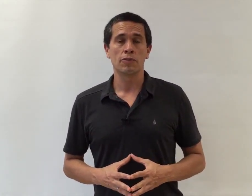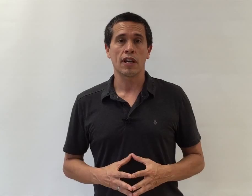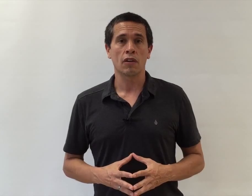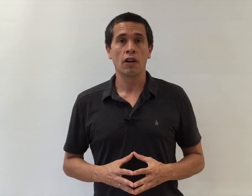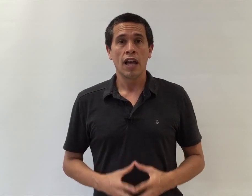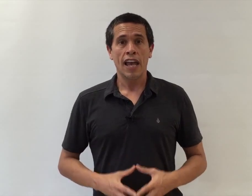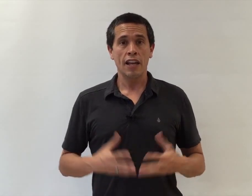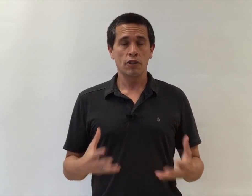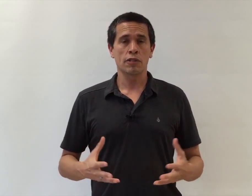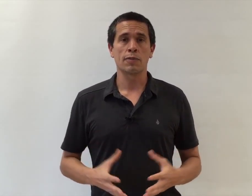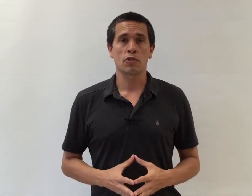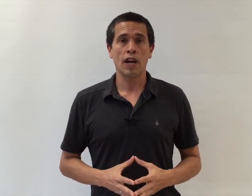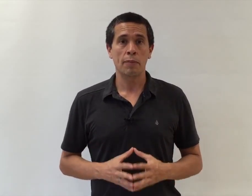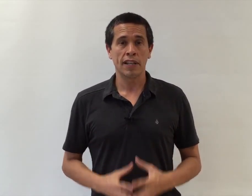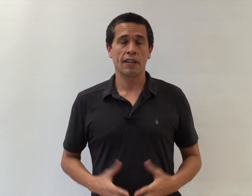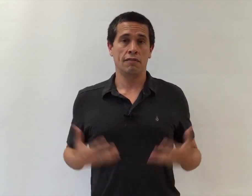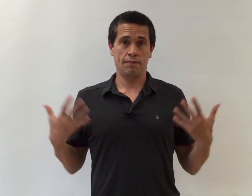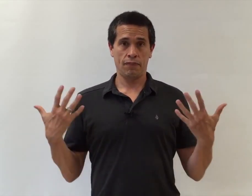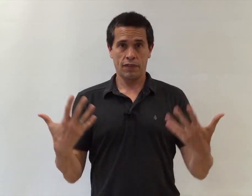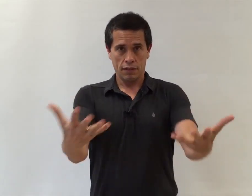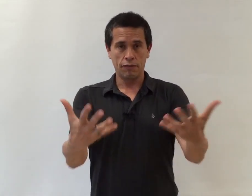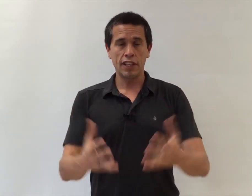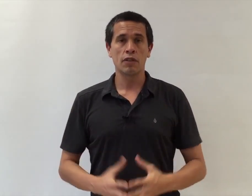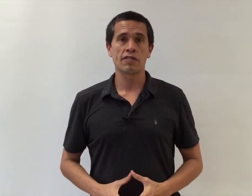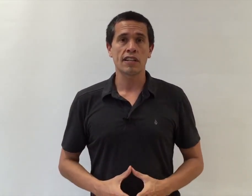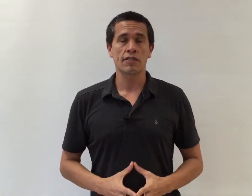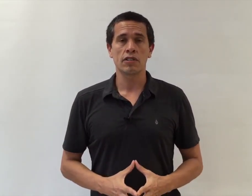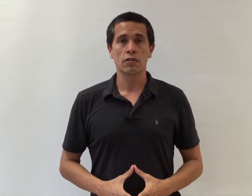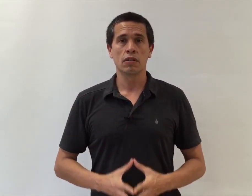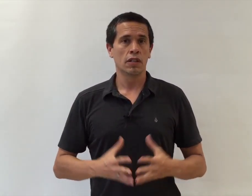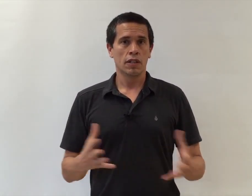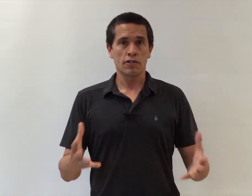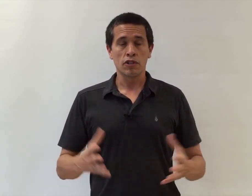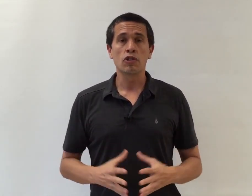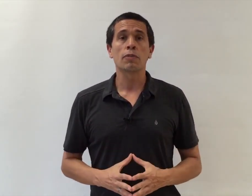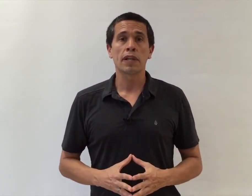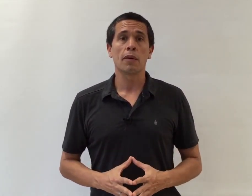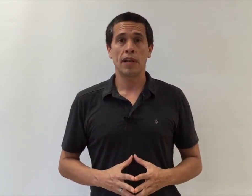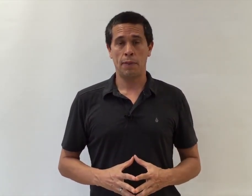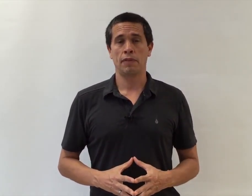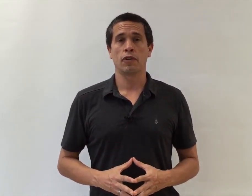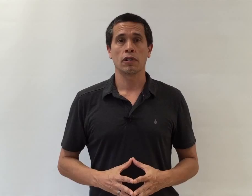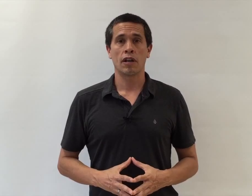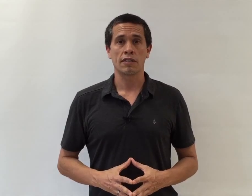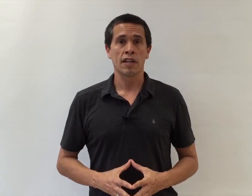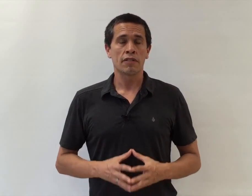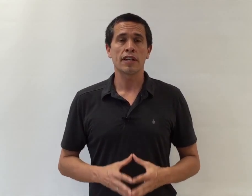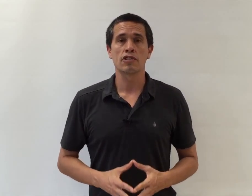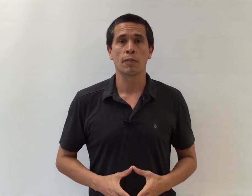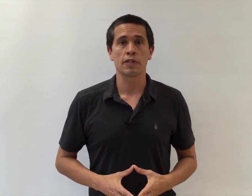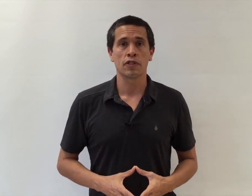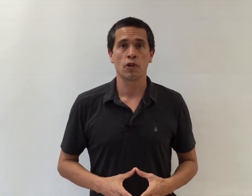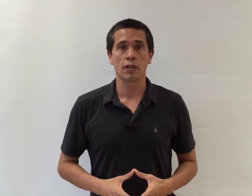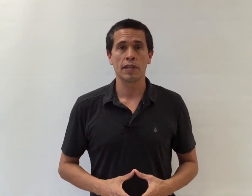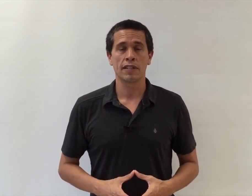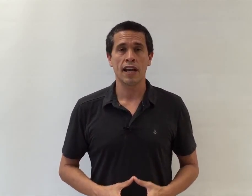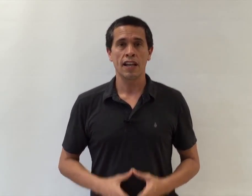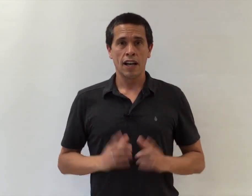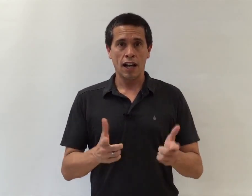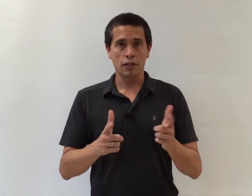channel and you can subscribe and get videos sent to you so you can become an epic vocal artist thank you so much for joining me today I